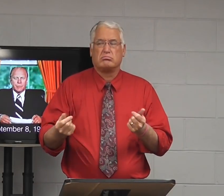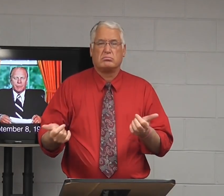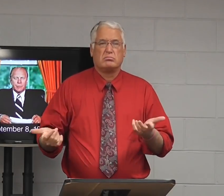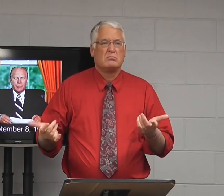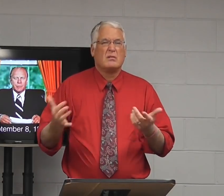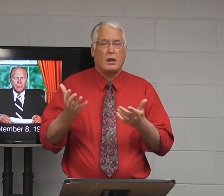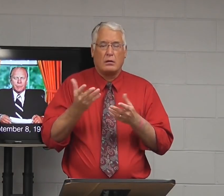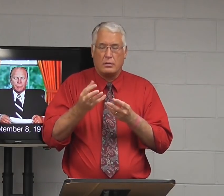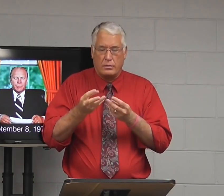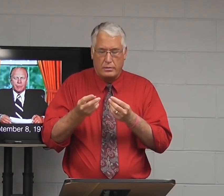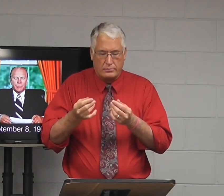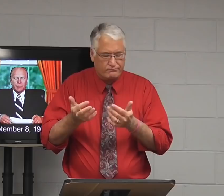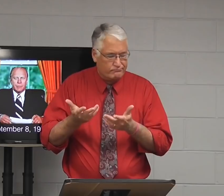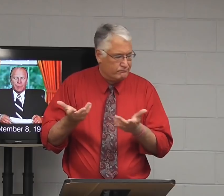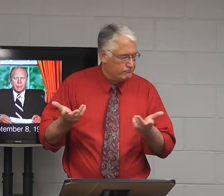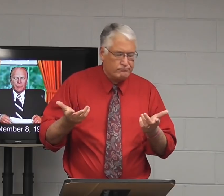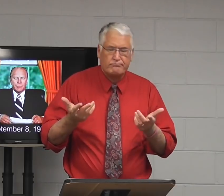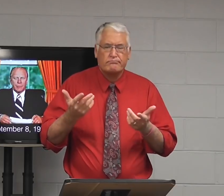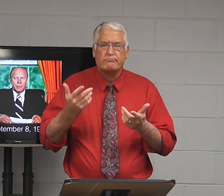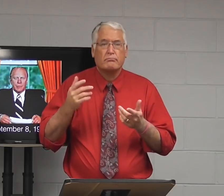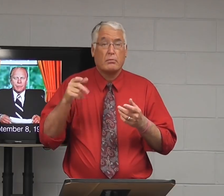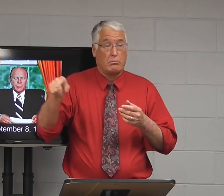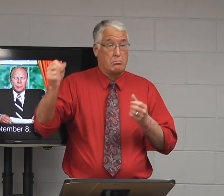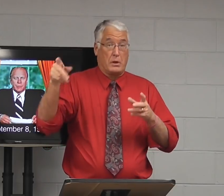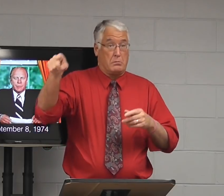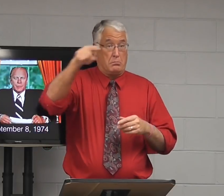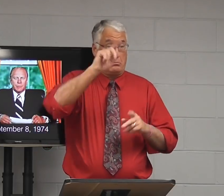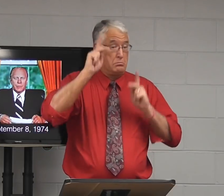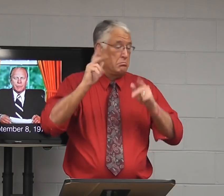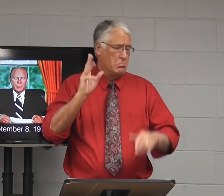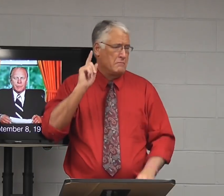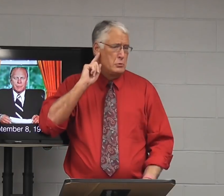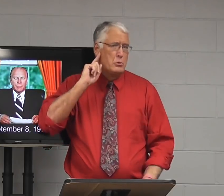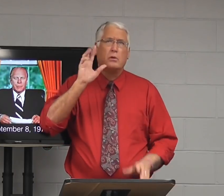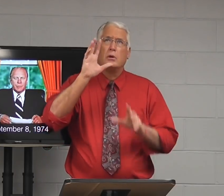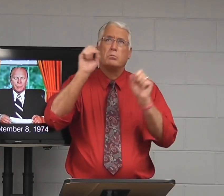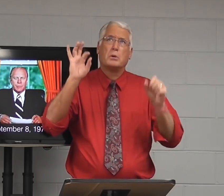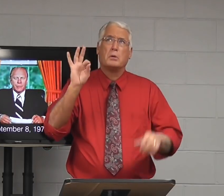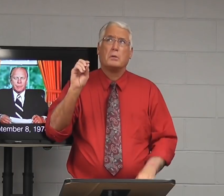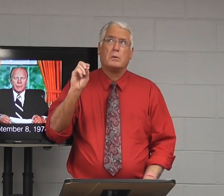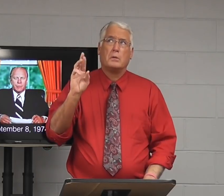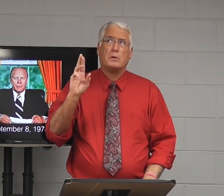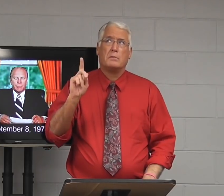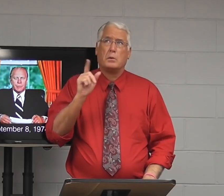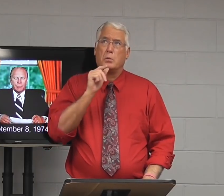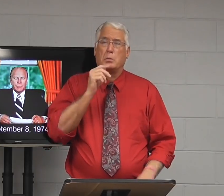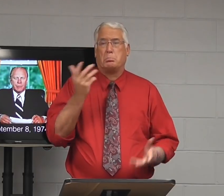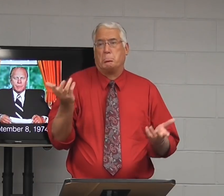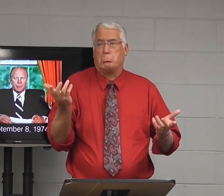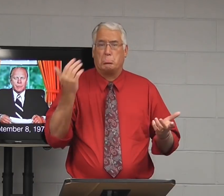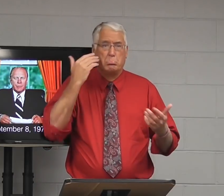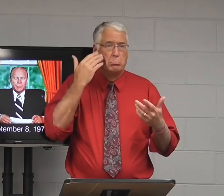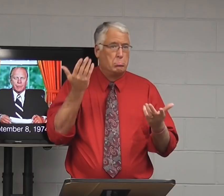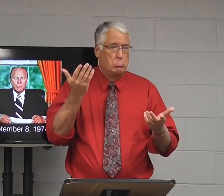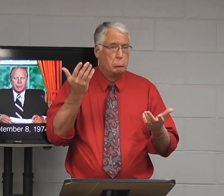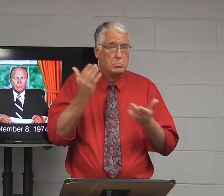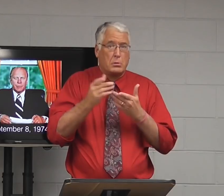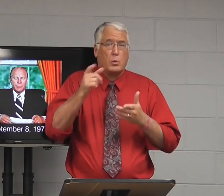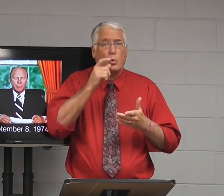So the good things about President Ford kind of passed away. President Ford, people would say, who is that? I have no